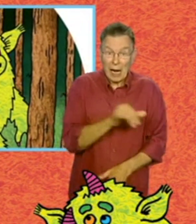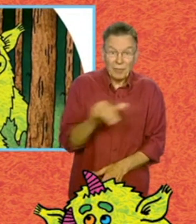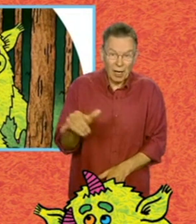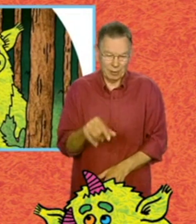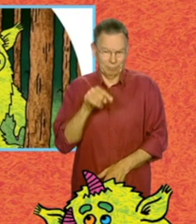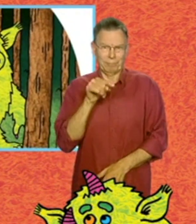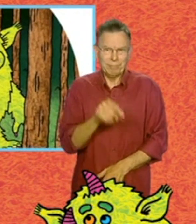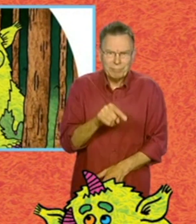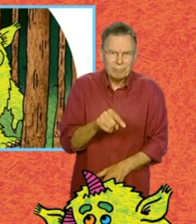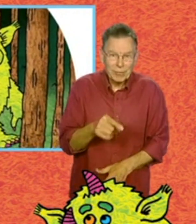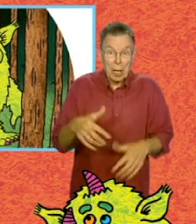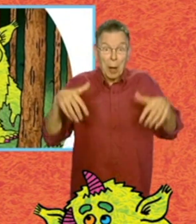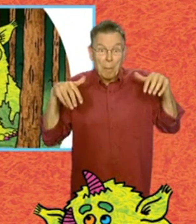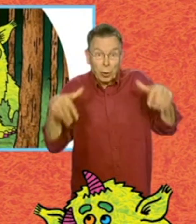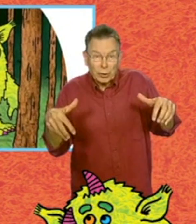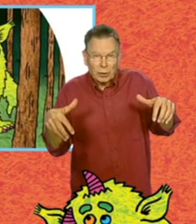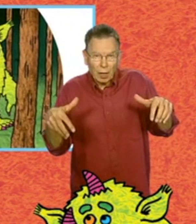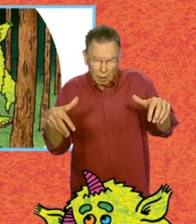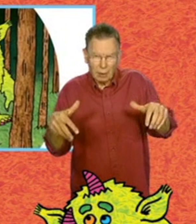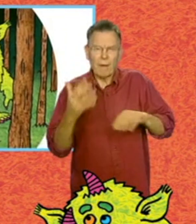Either it's a far away in the forest monster,